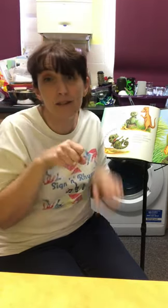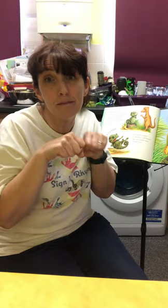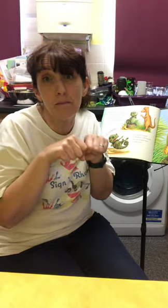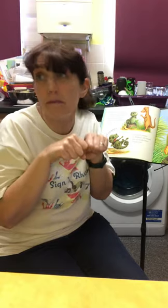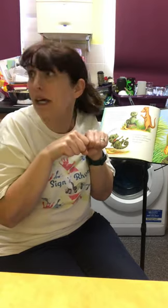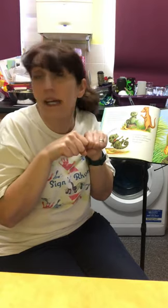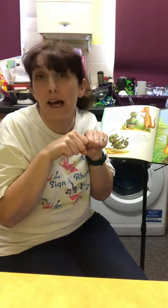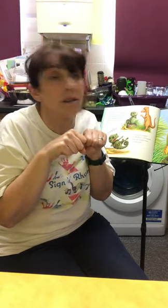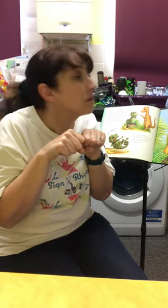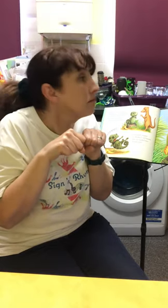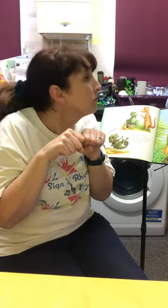meerkat.